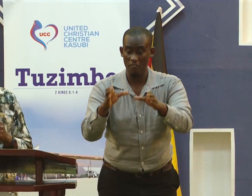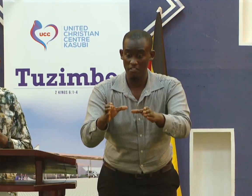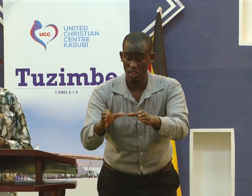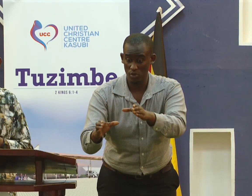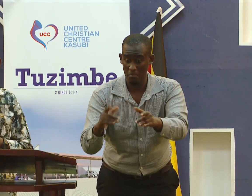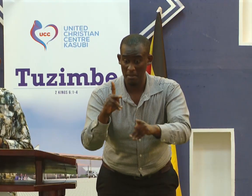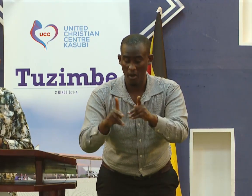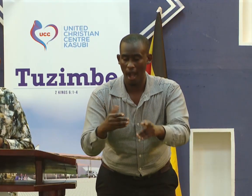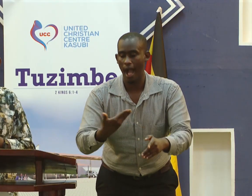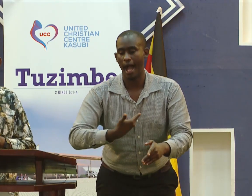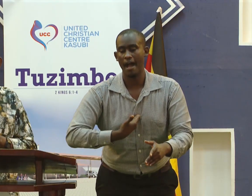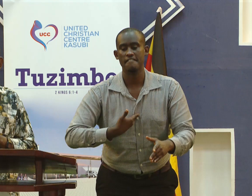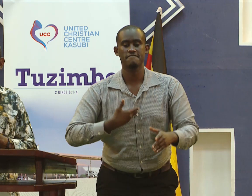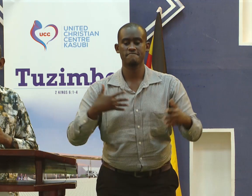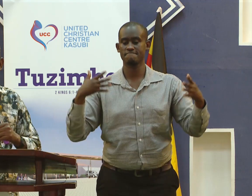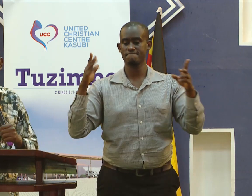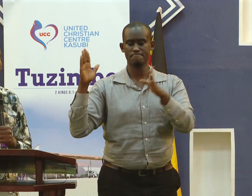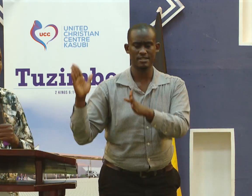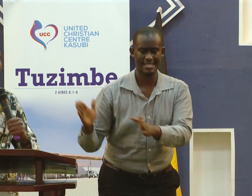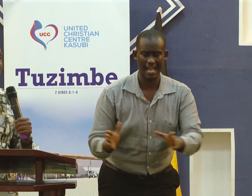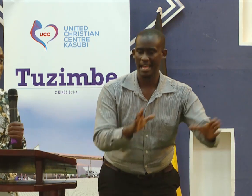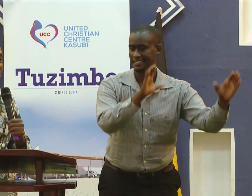They are there, they have no purpose.